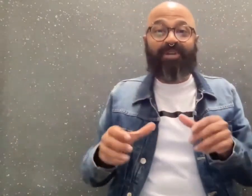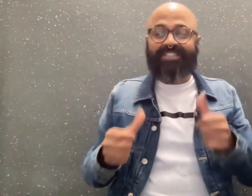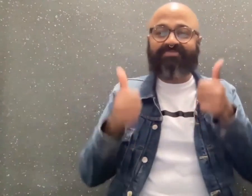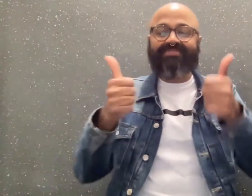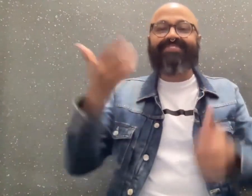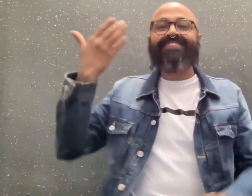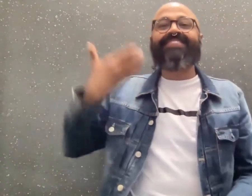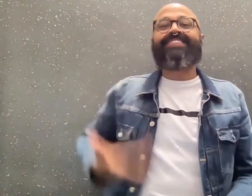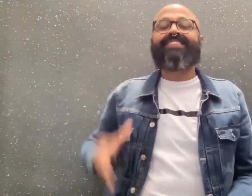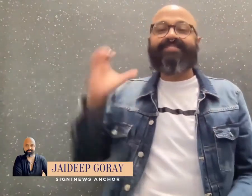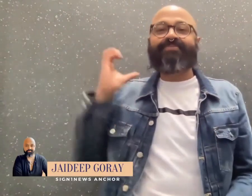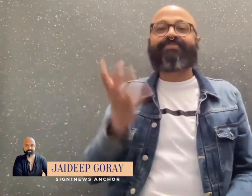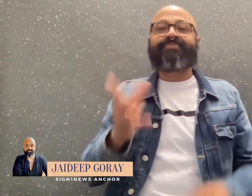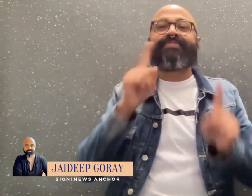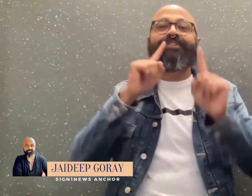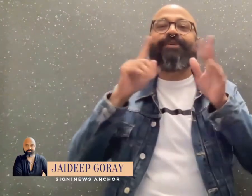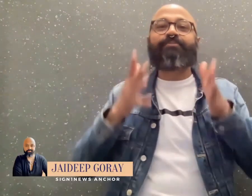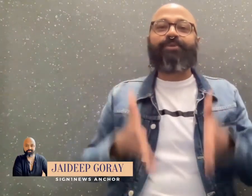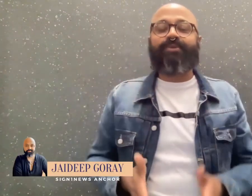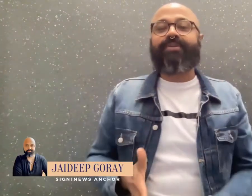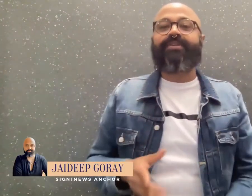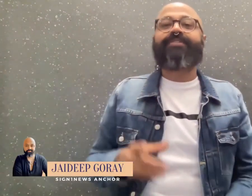I'm Sign One News anchor Jadeep Goree.